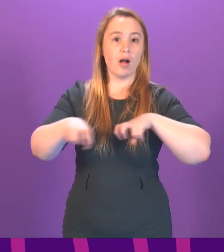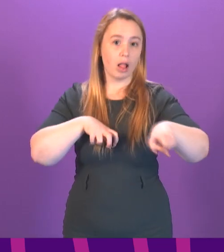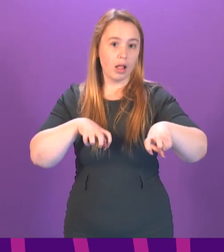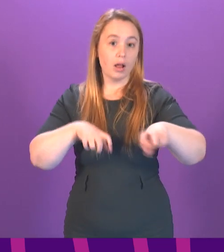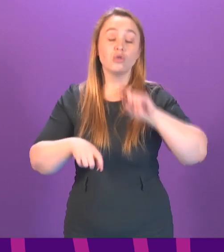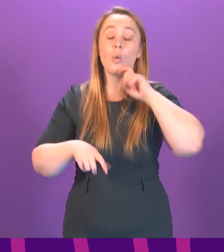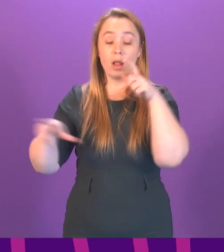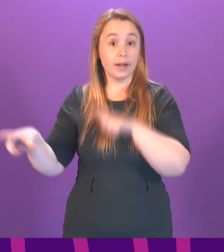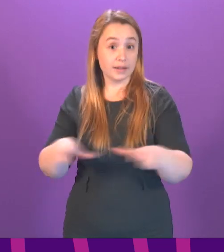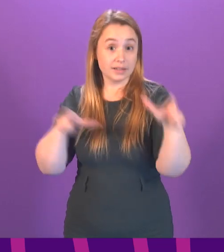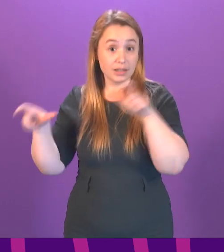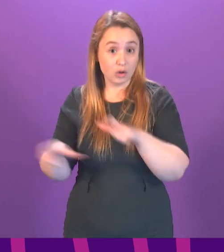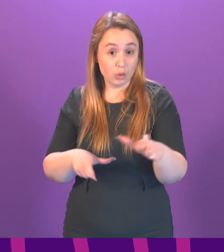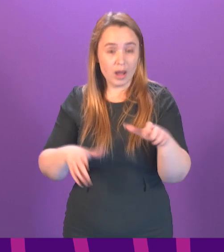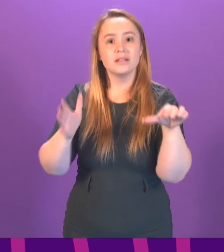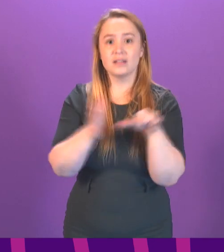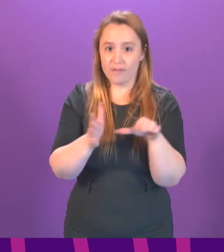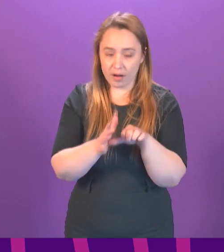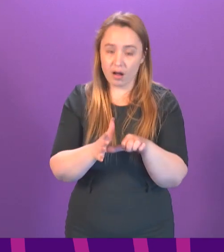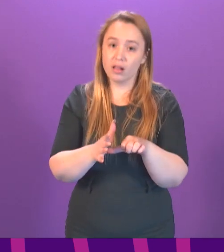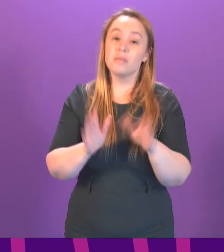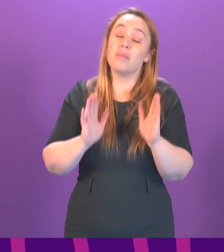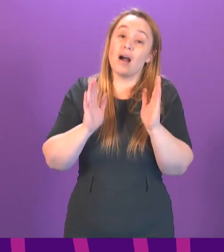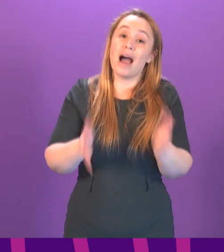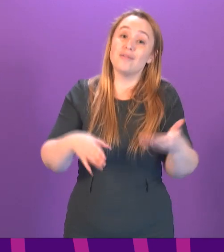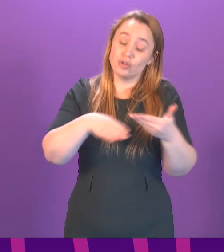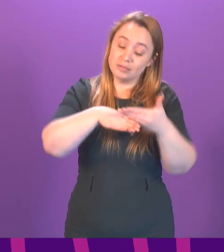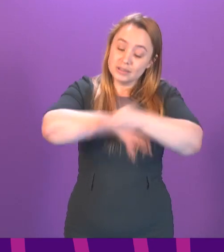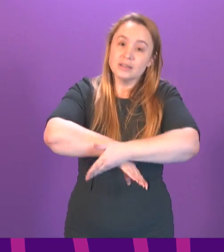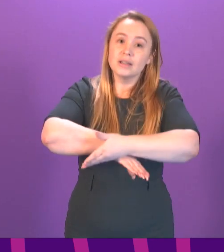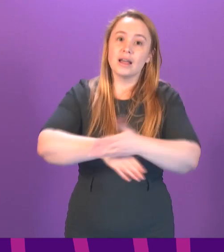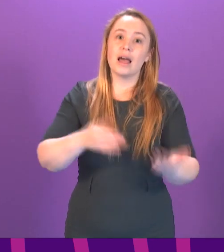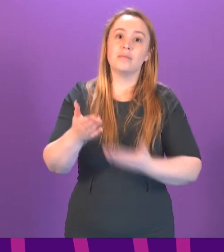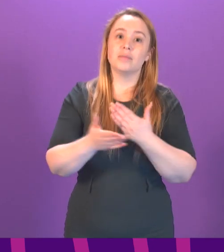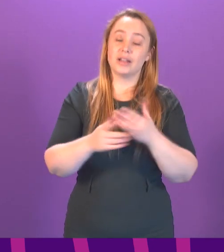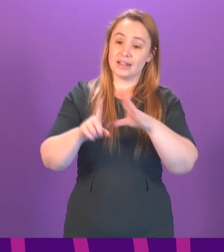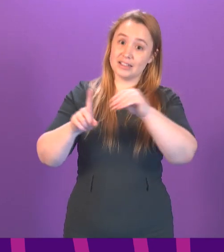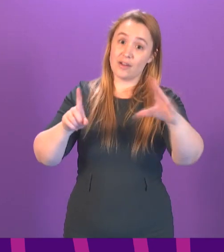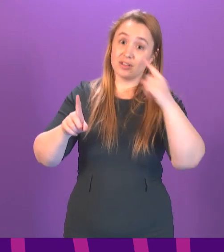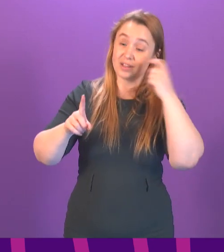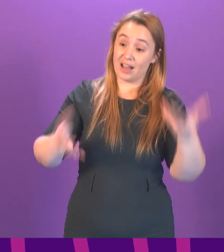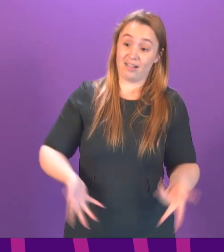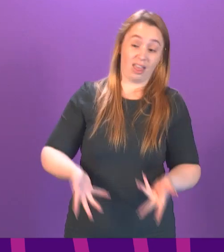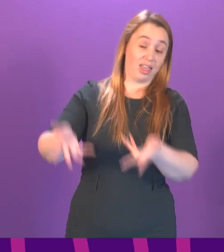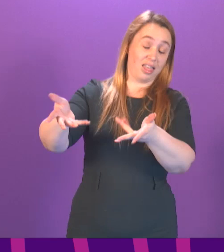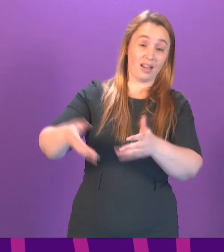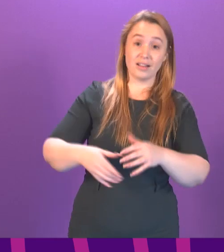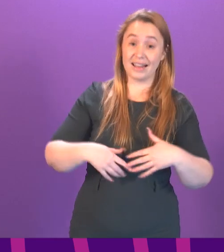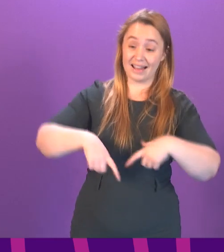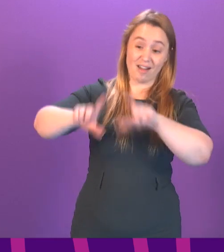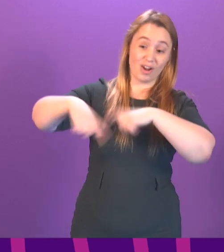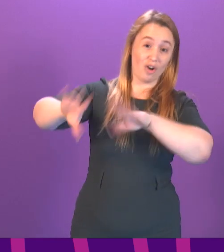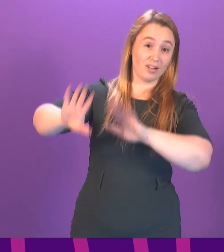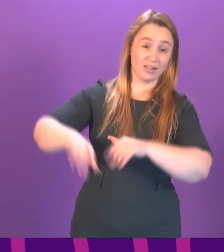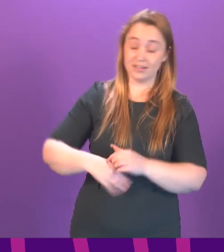So we'll continue to do that hard, difficult but necessary work and leave the Conservatives to continue to tie themselves in the knots that they so